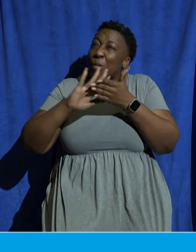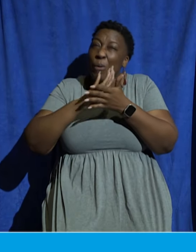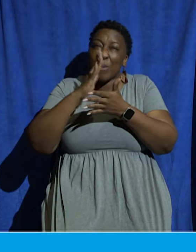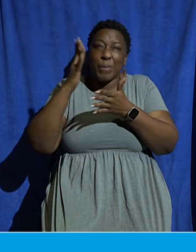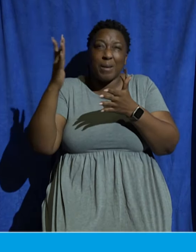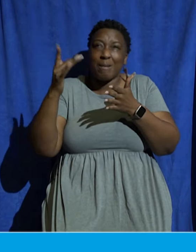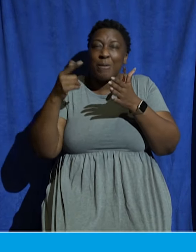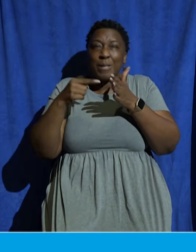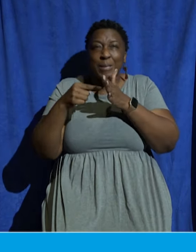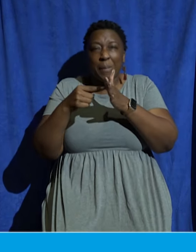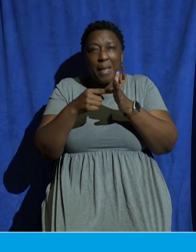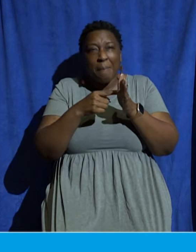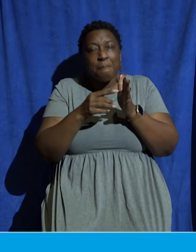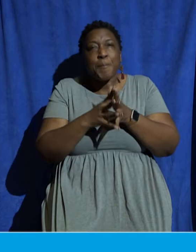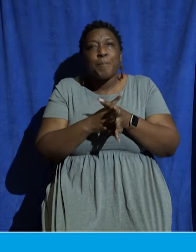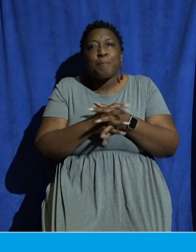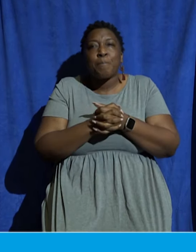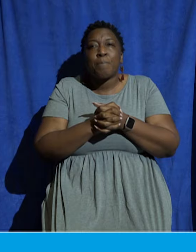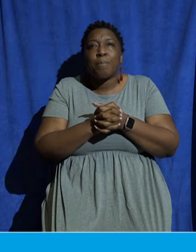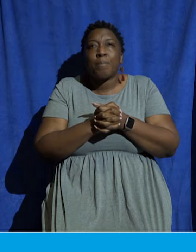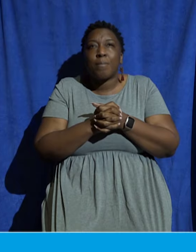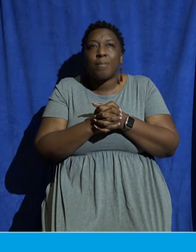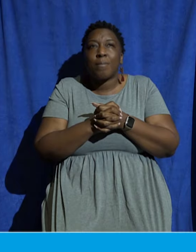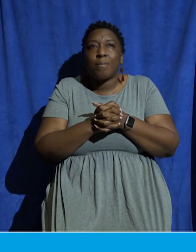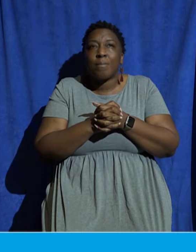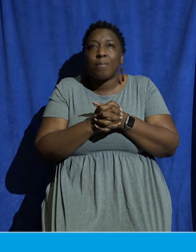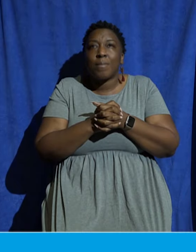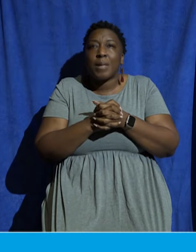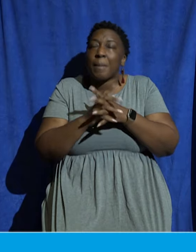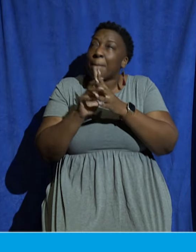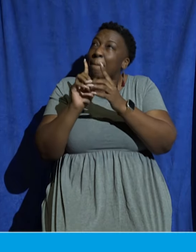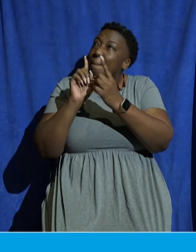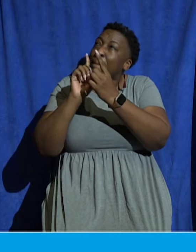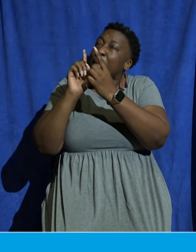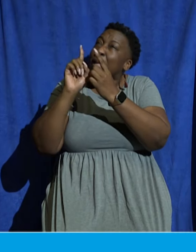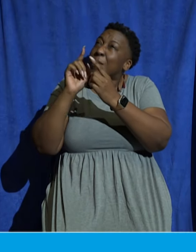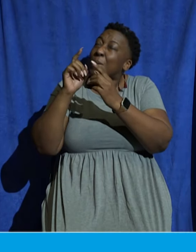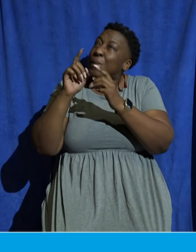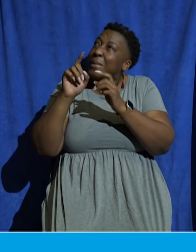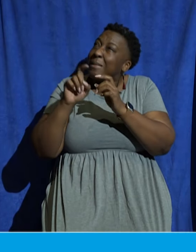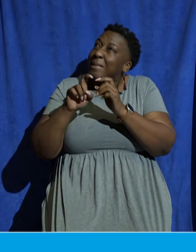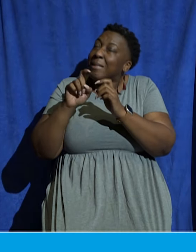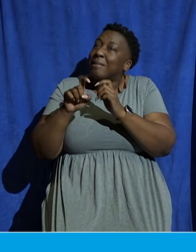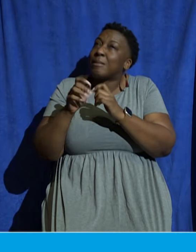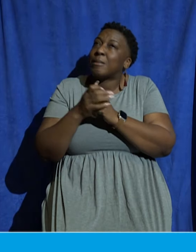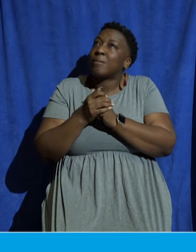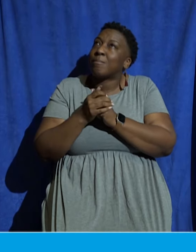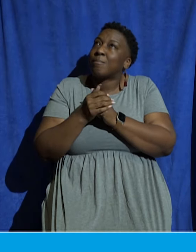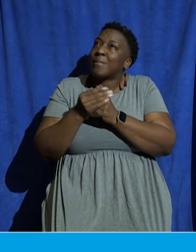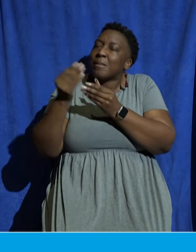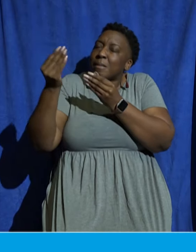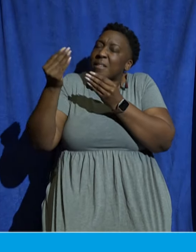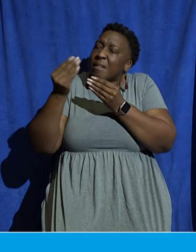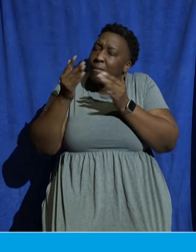as a result, meet those needs among us, give us encouragement and strength where we need it